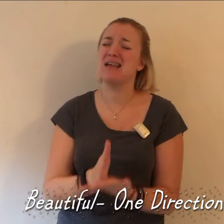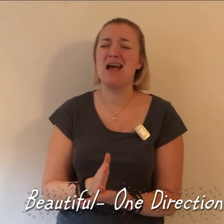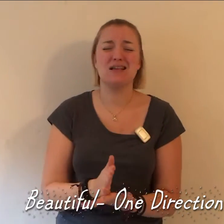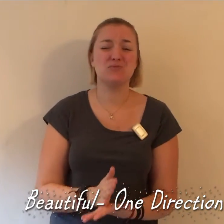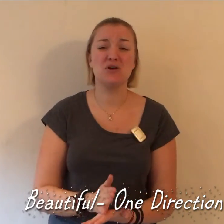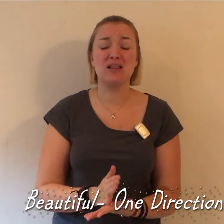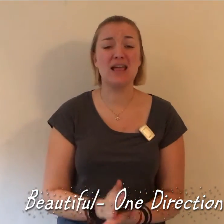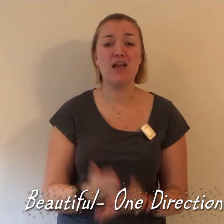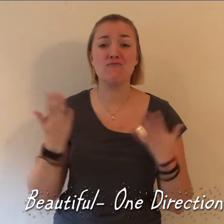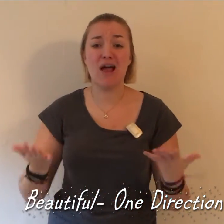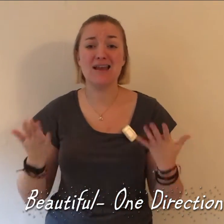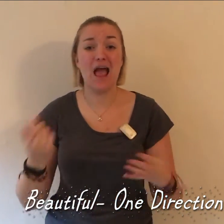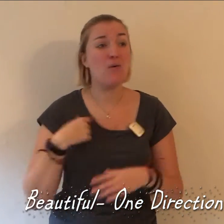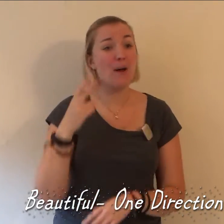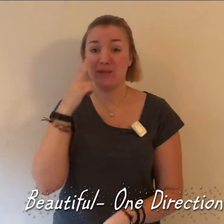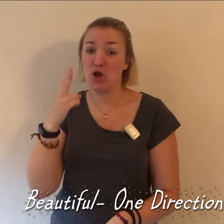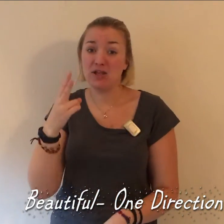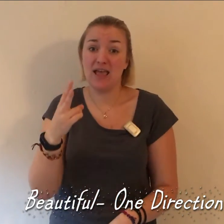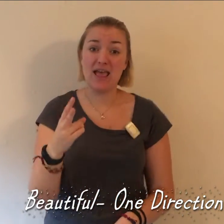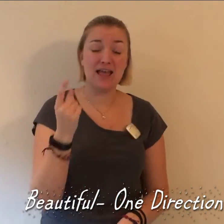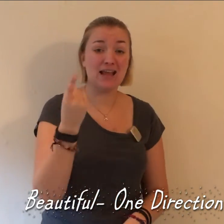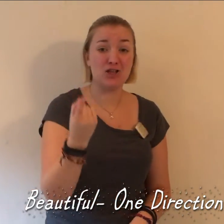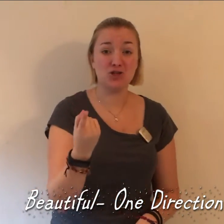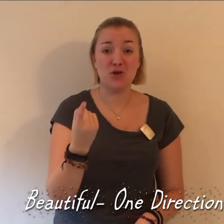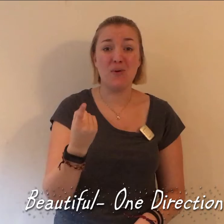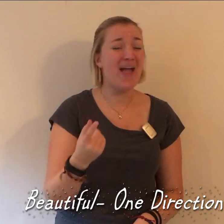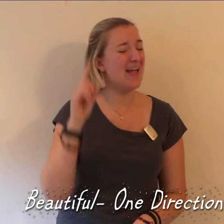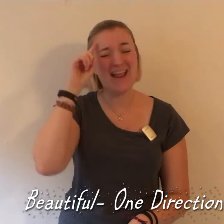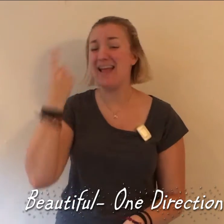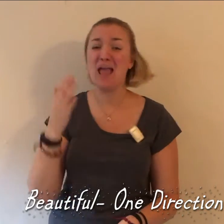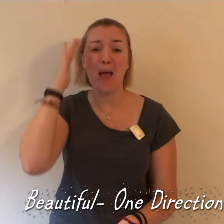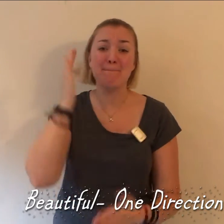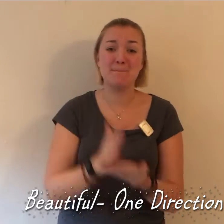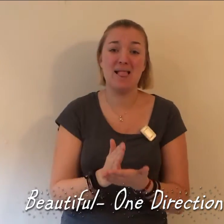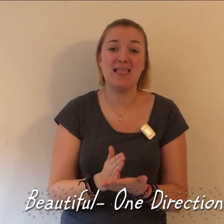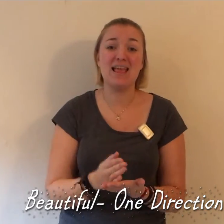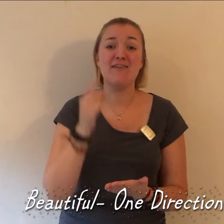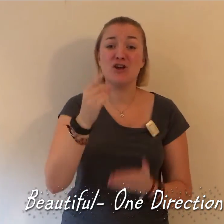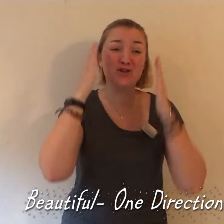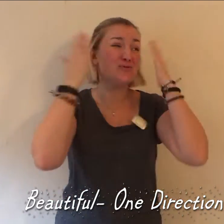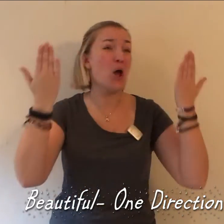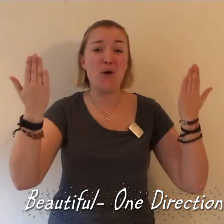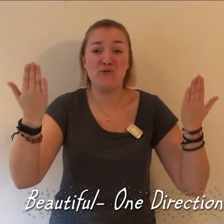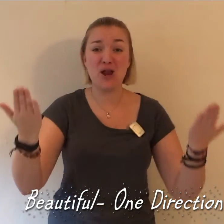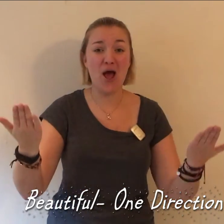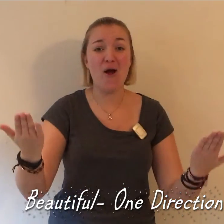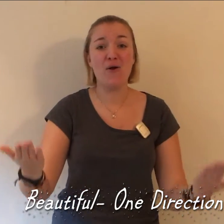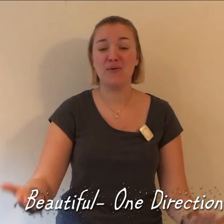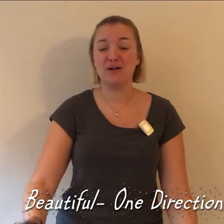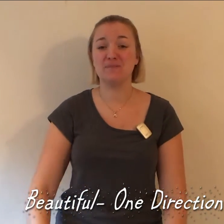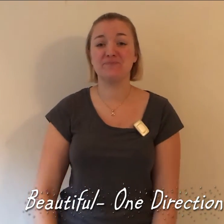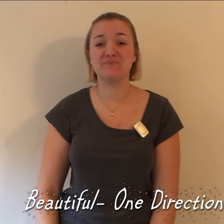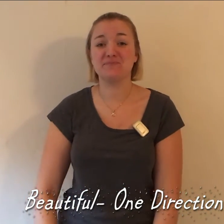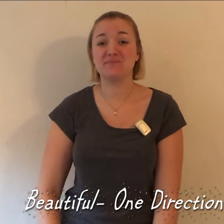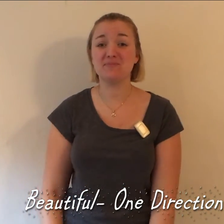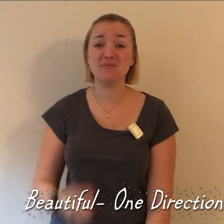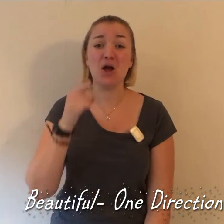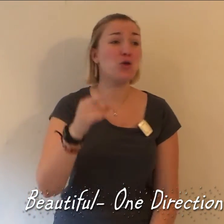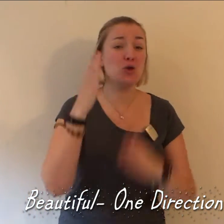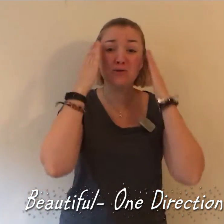desperately Right now I'm looking at you and I can't believe you don't know You